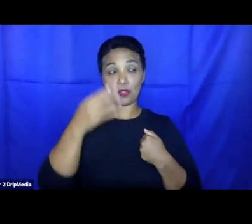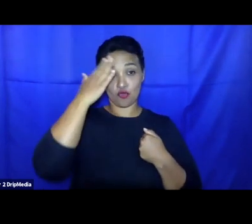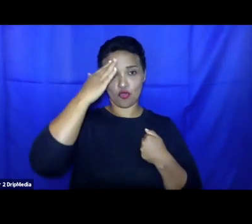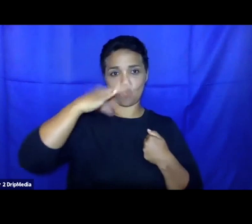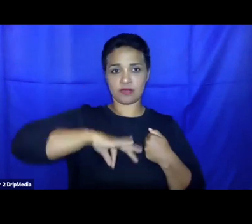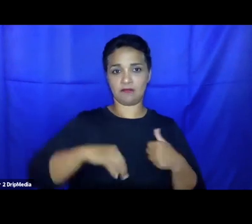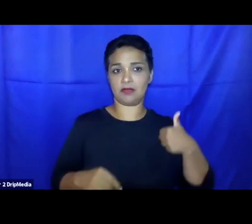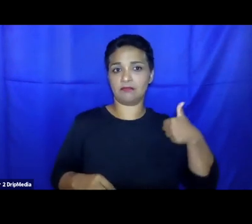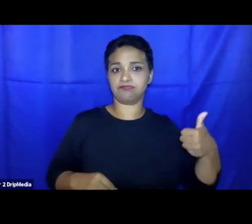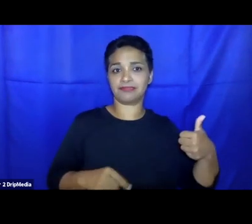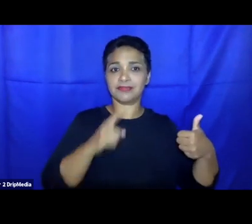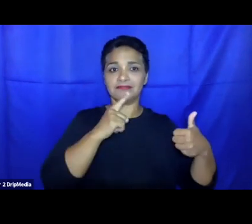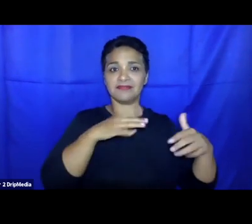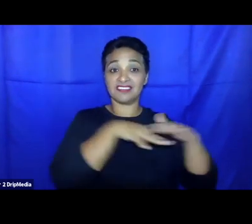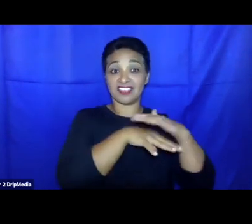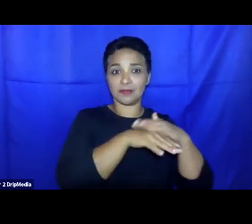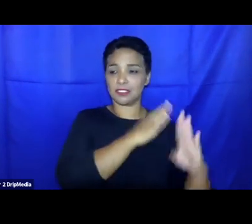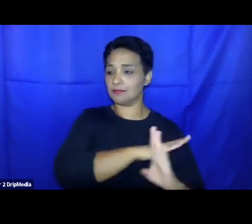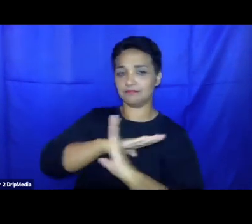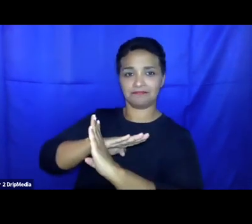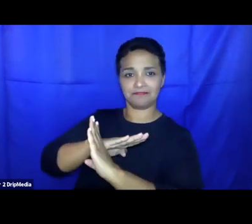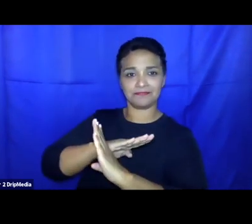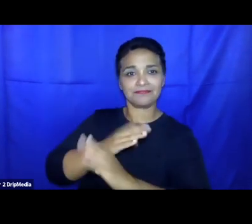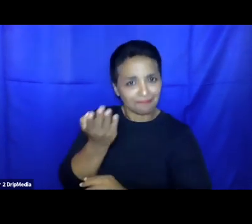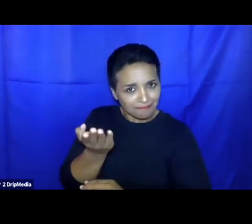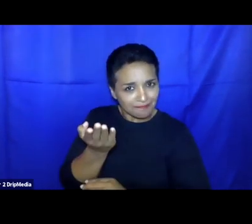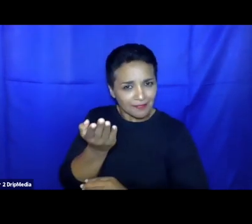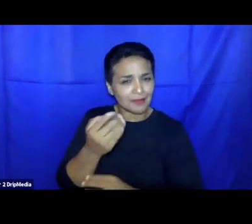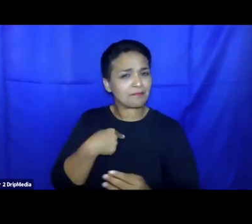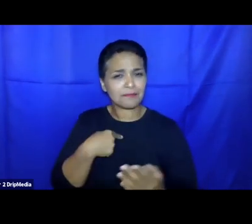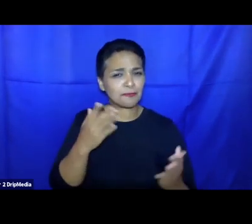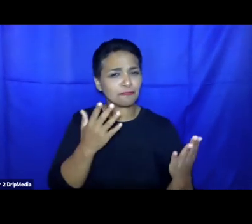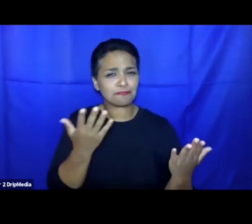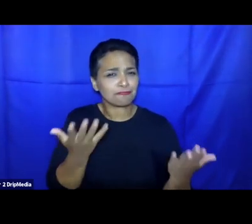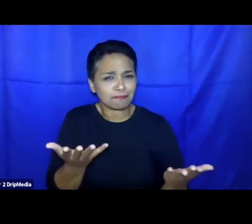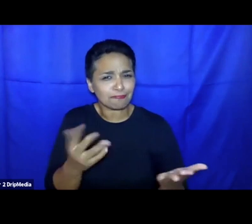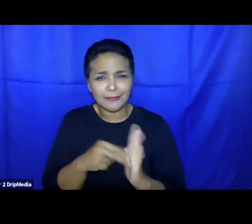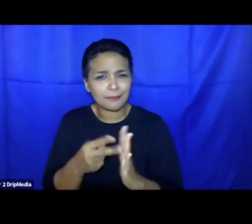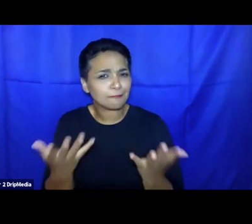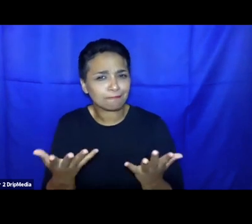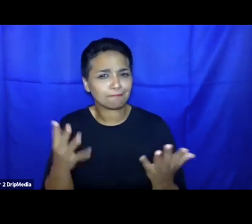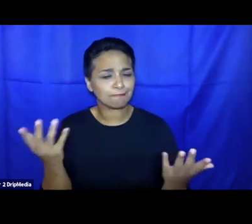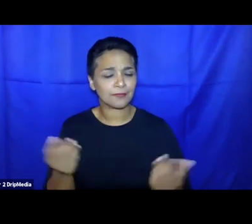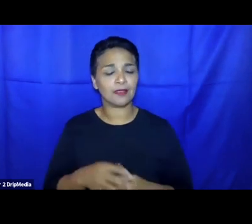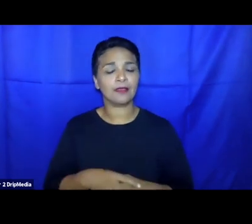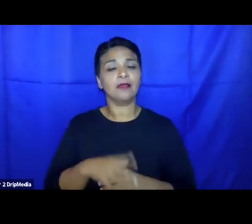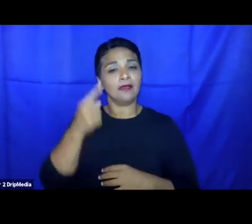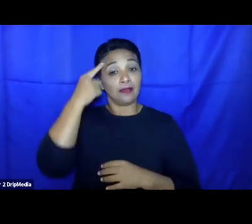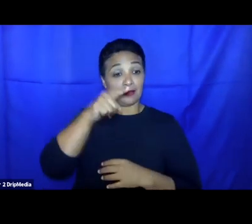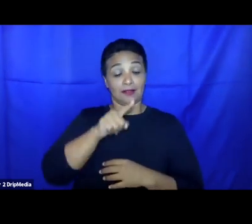seekers. By this, I mean that Canada-bound asylum seekers at the US border will be turned